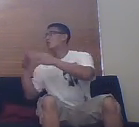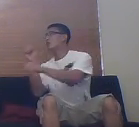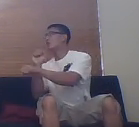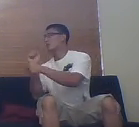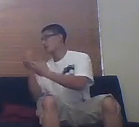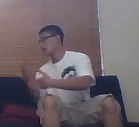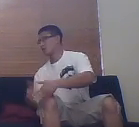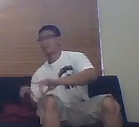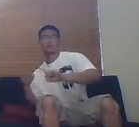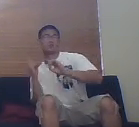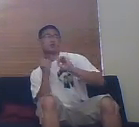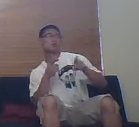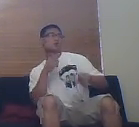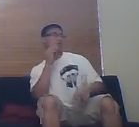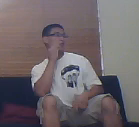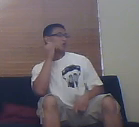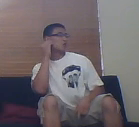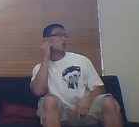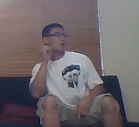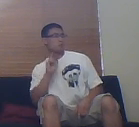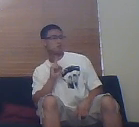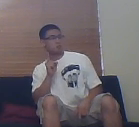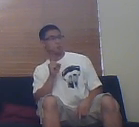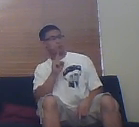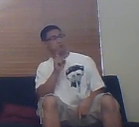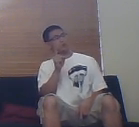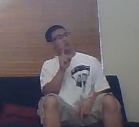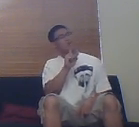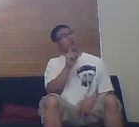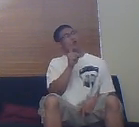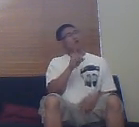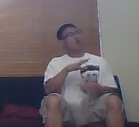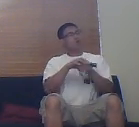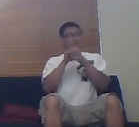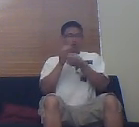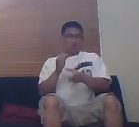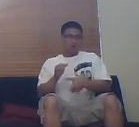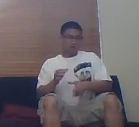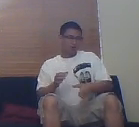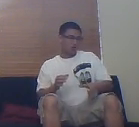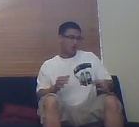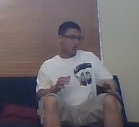Walks on home, sigh from work. The letter falls from his hand.